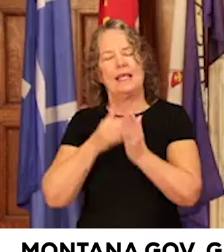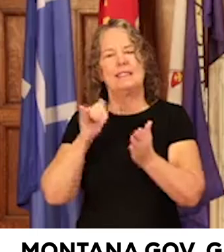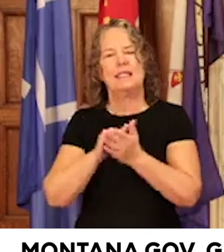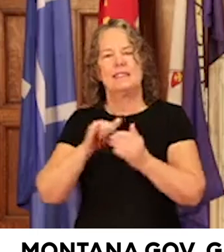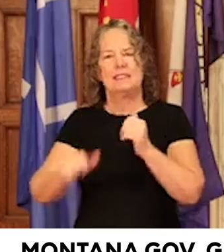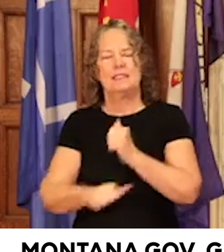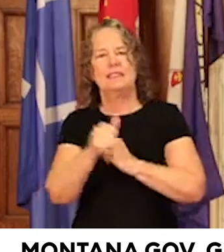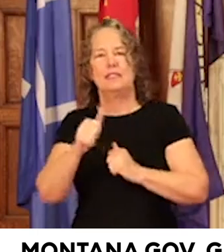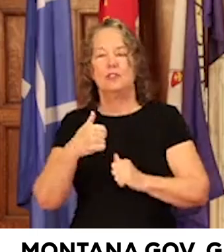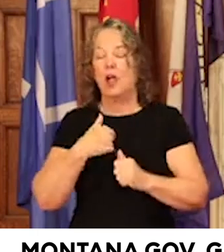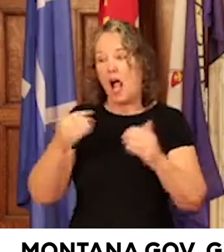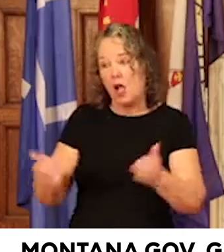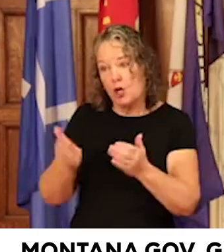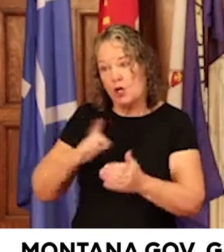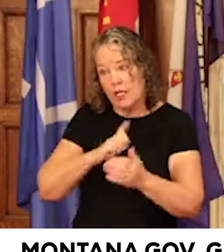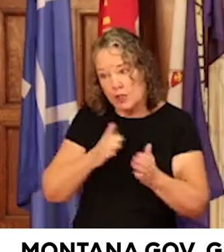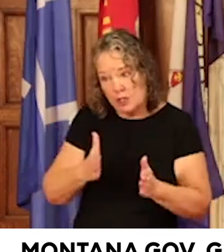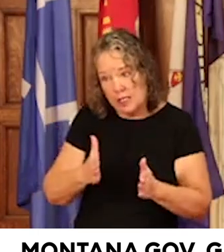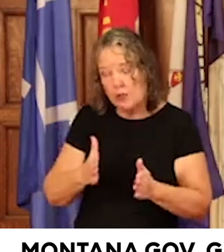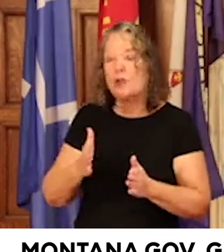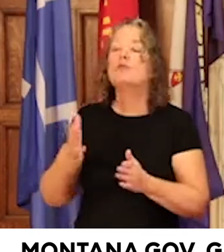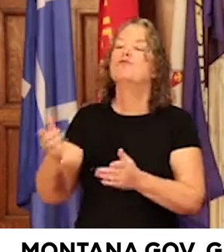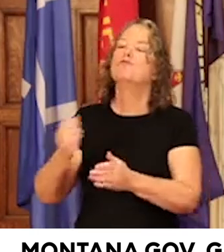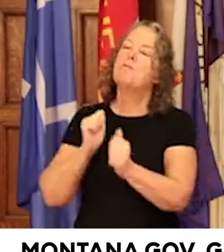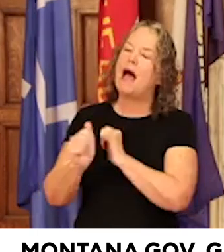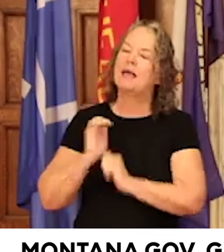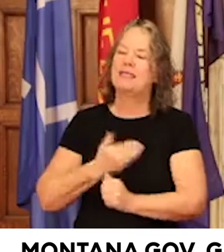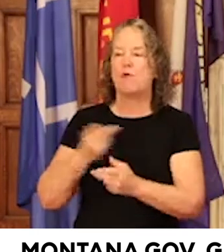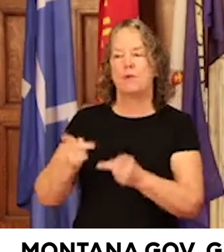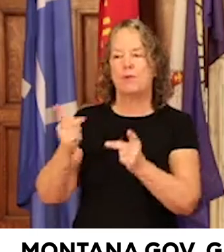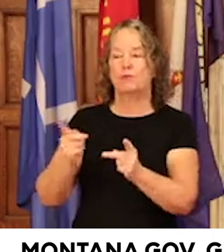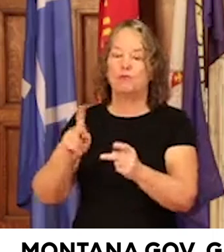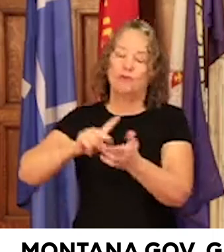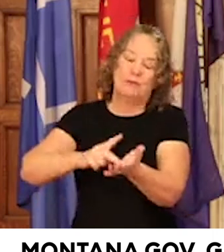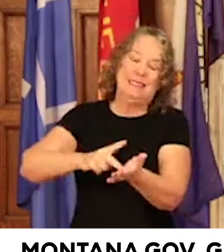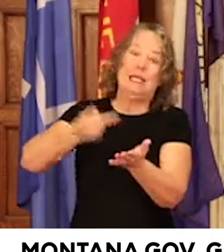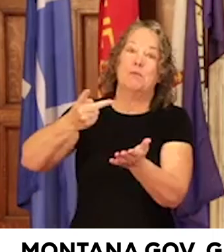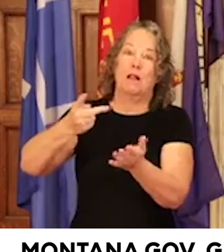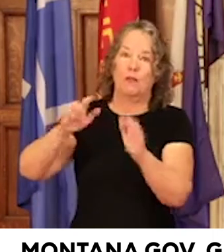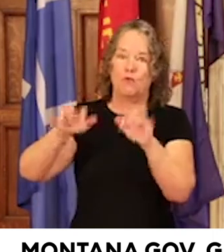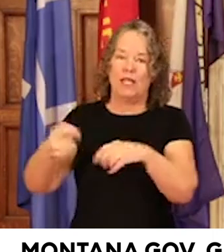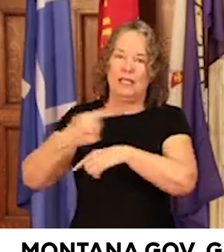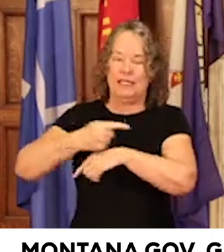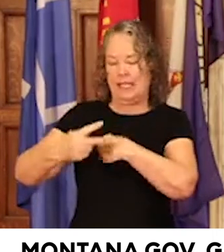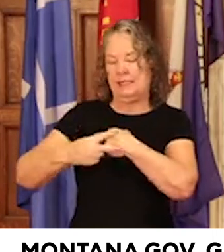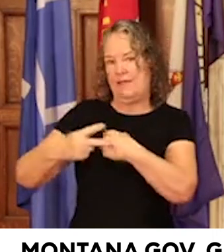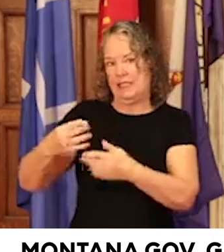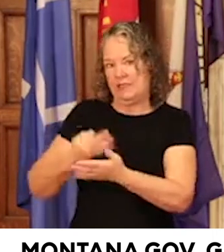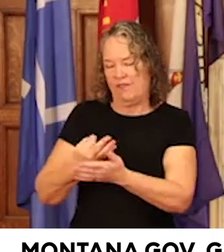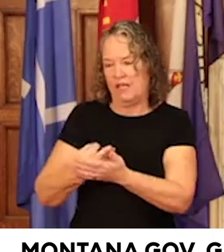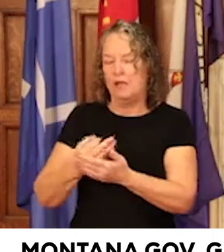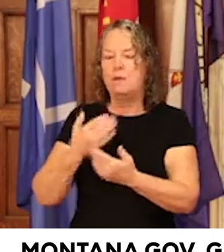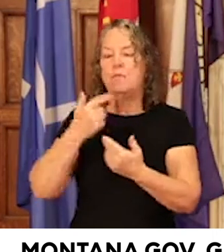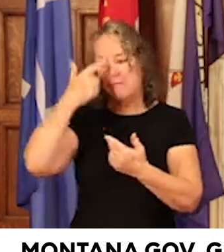legislature to pass our proposal to double the rainy day fund. Thanks to our conservative fiscally